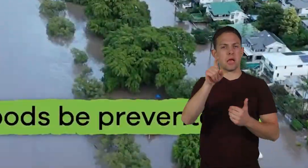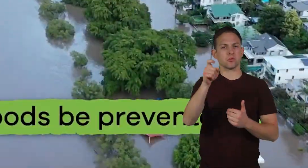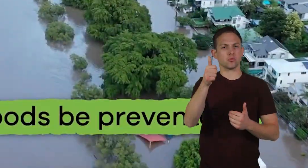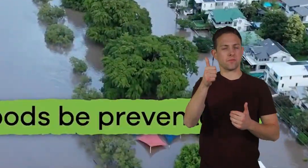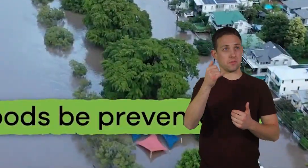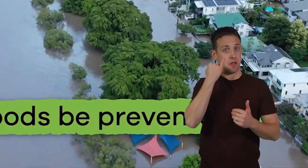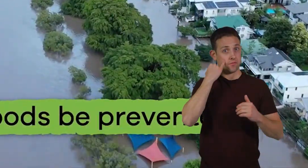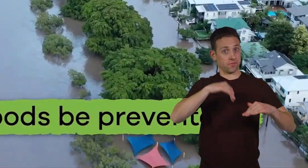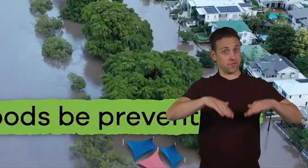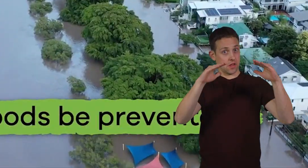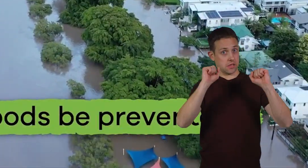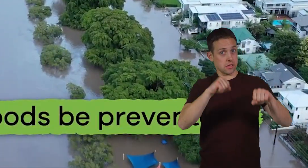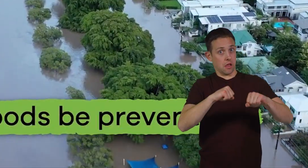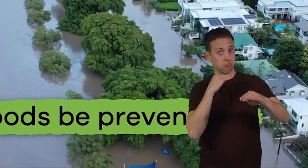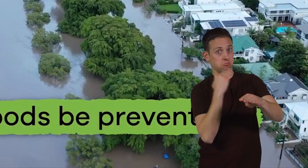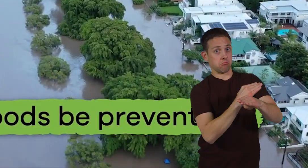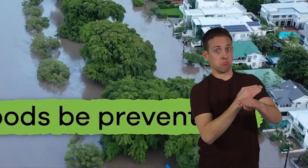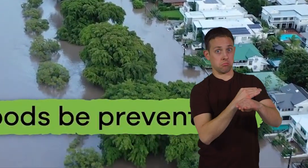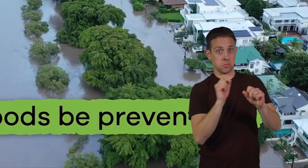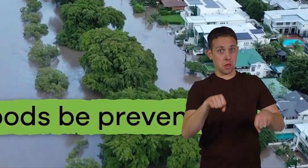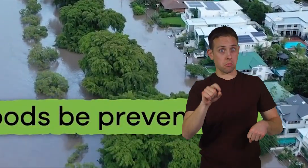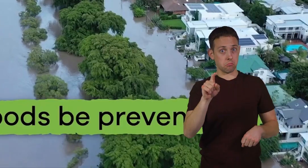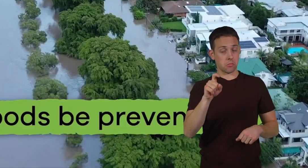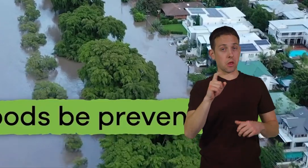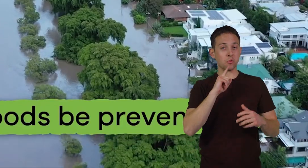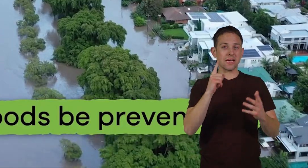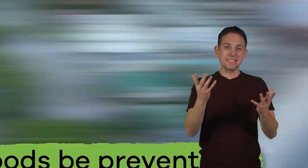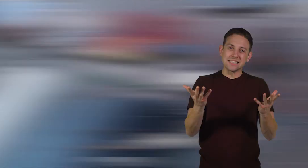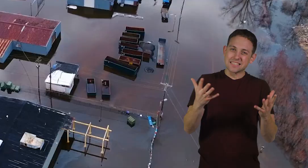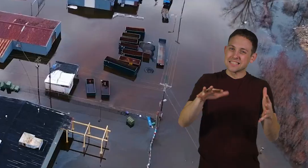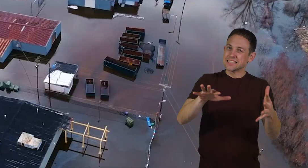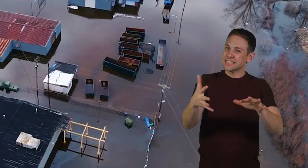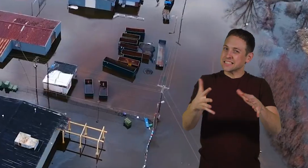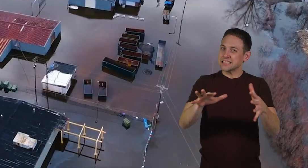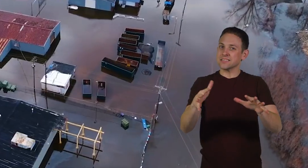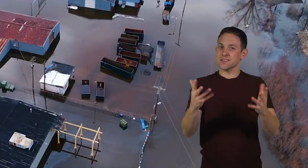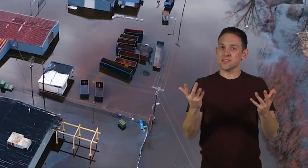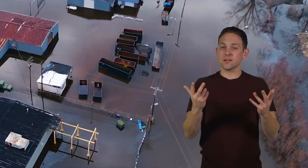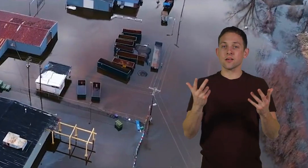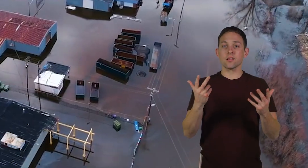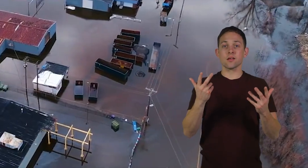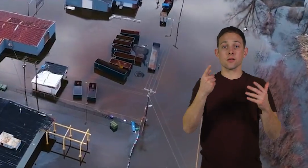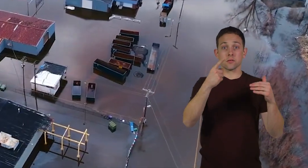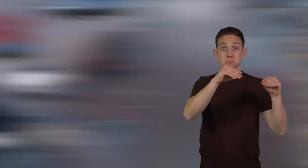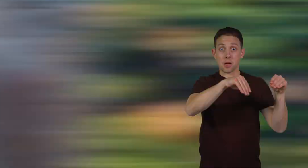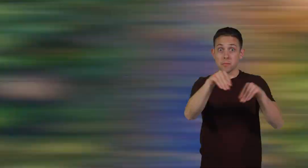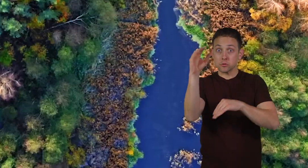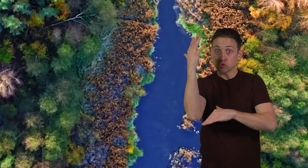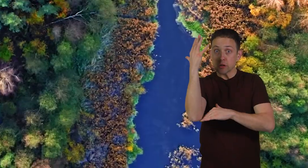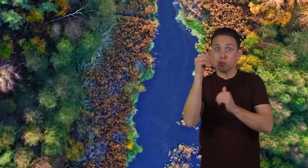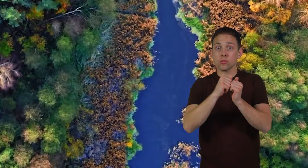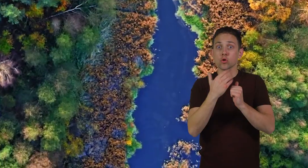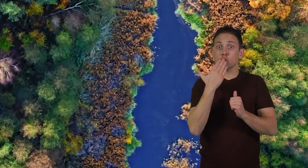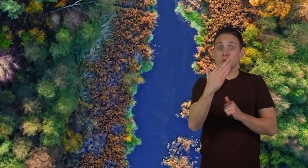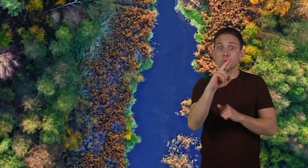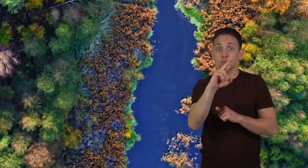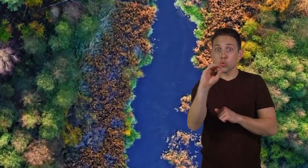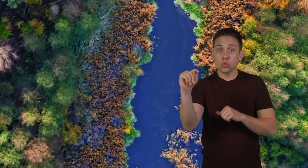yourself if floods can be prevented. Well, not exactly. But planting trees with good root systems